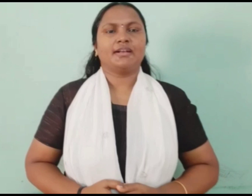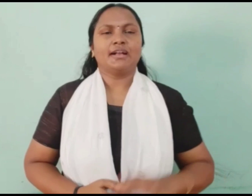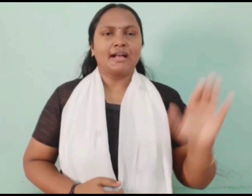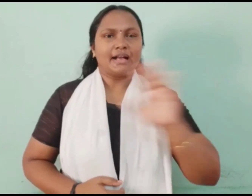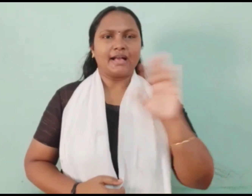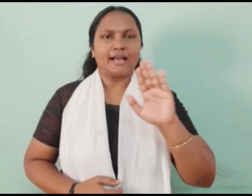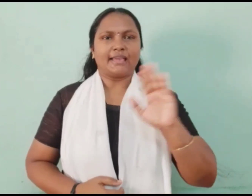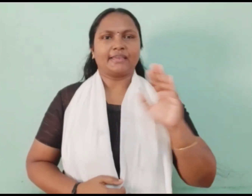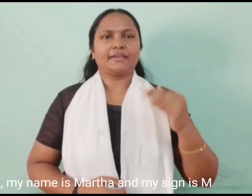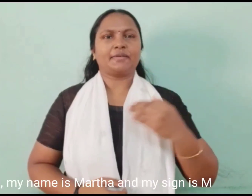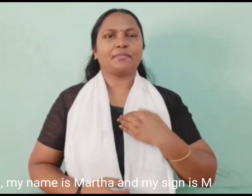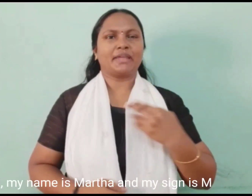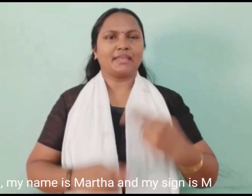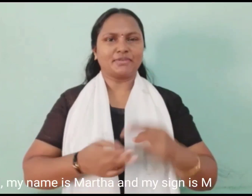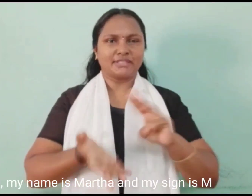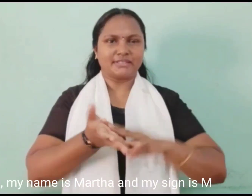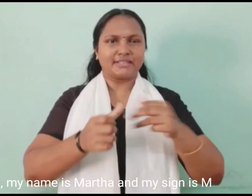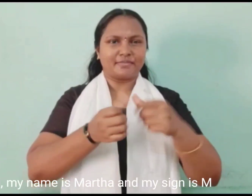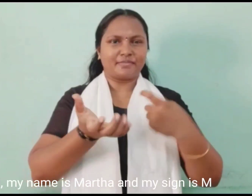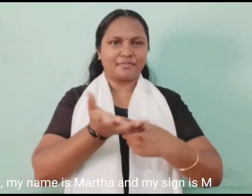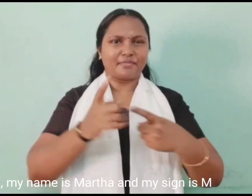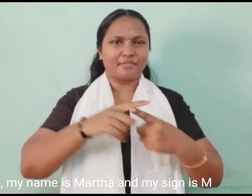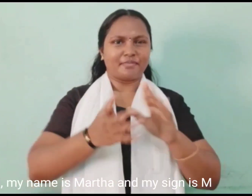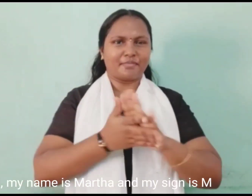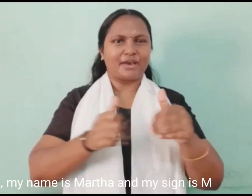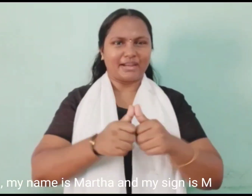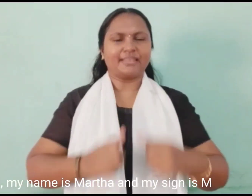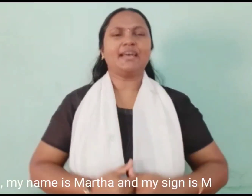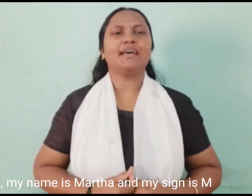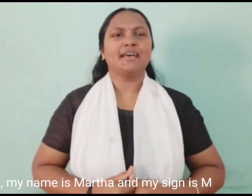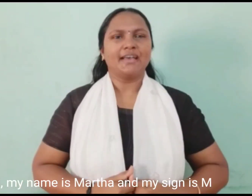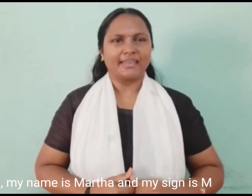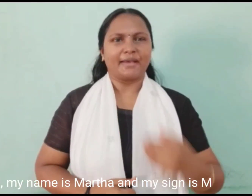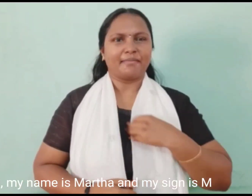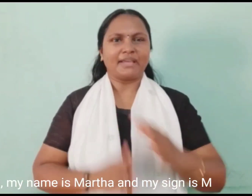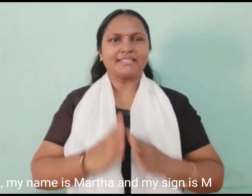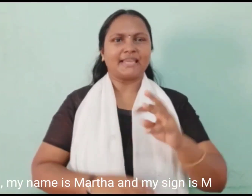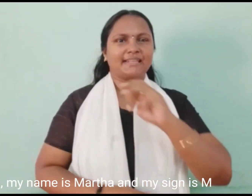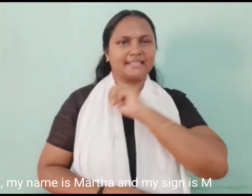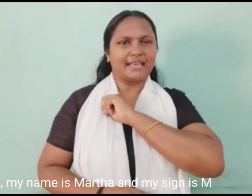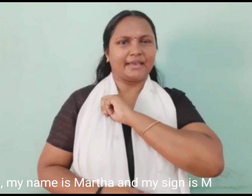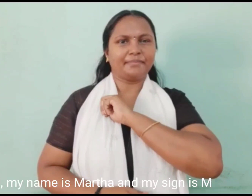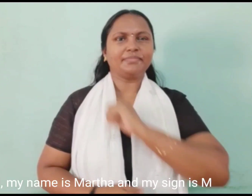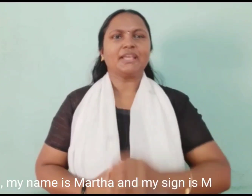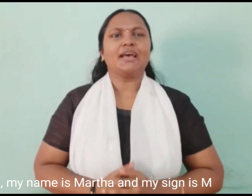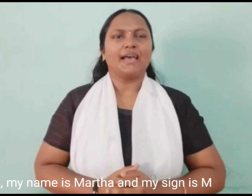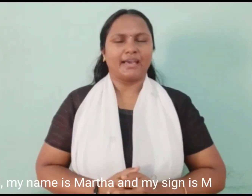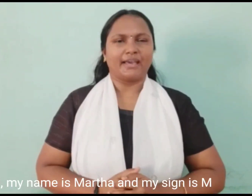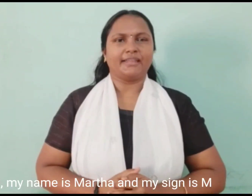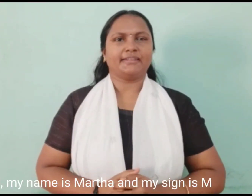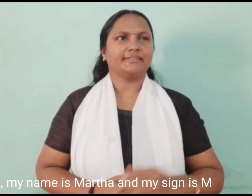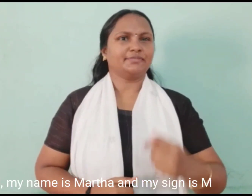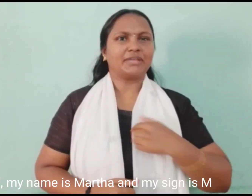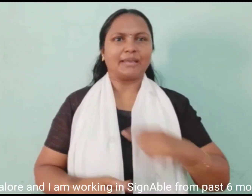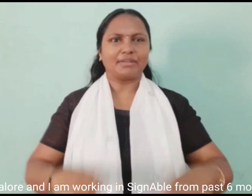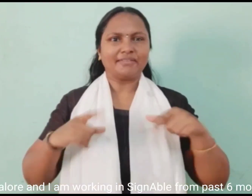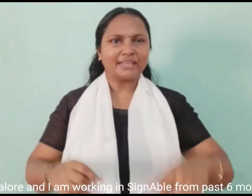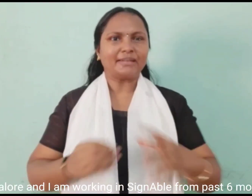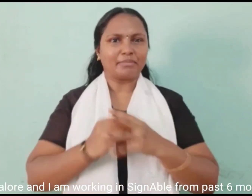hi my name is Martha yeah my sign is M and I'm living in